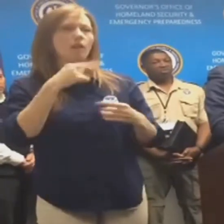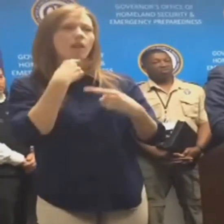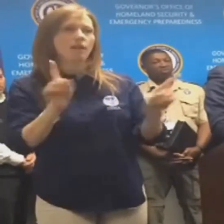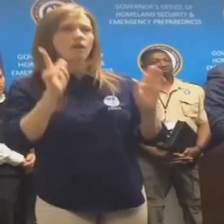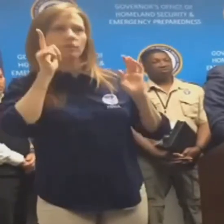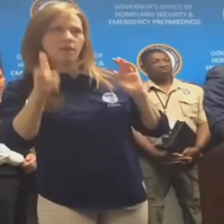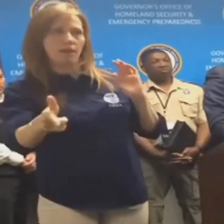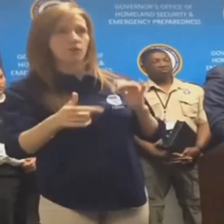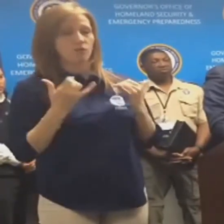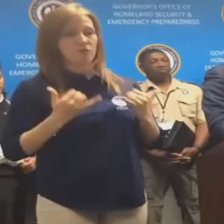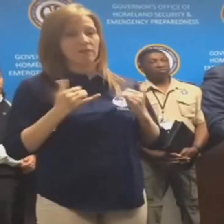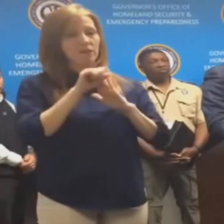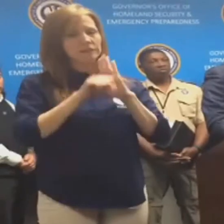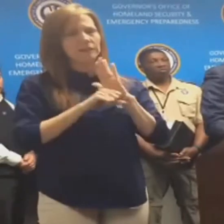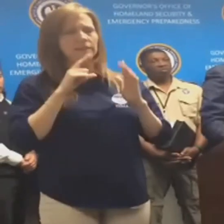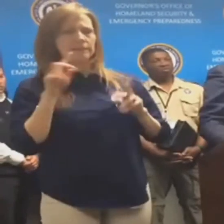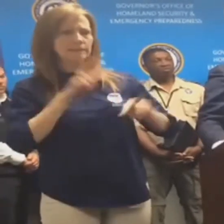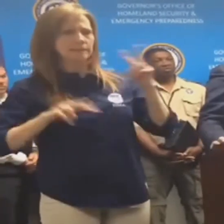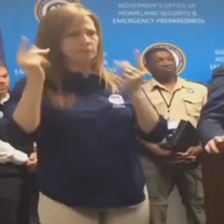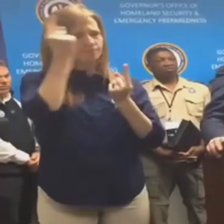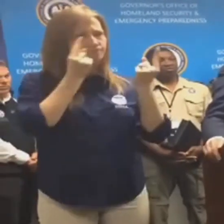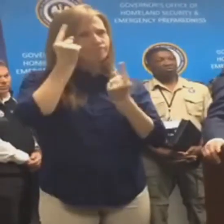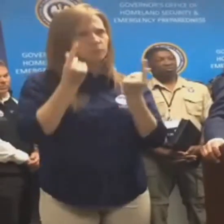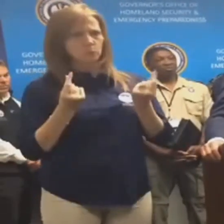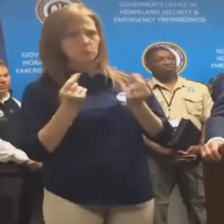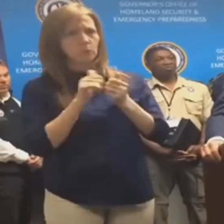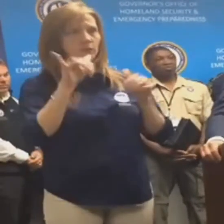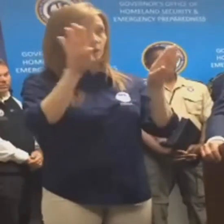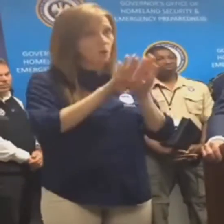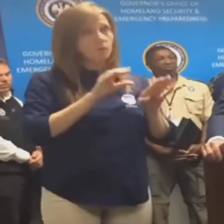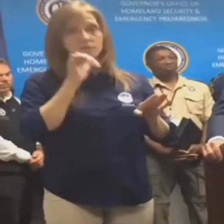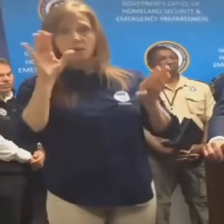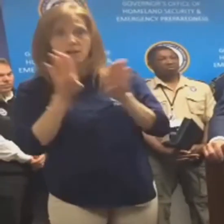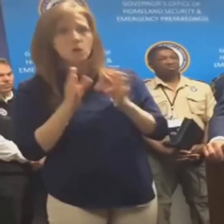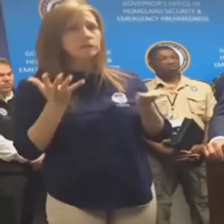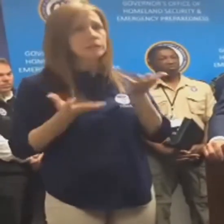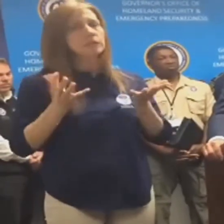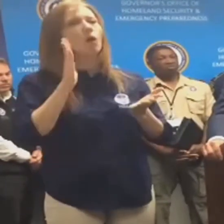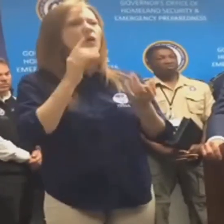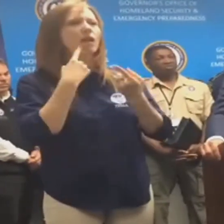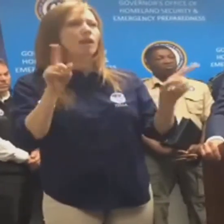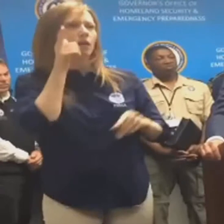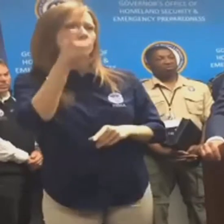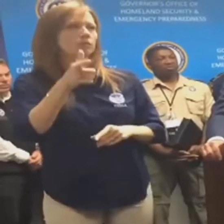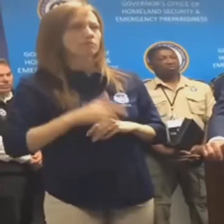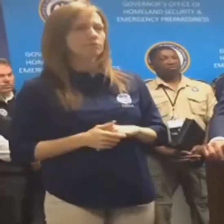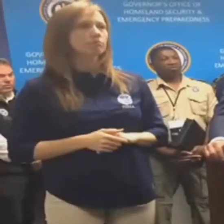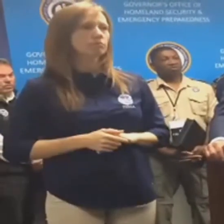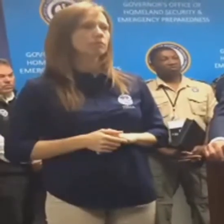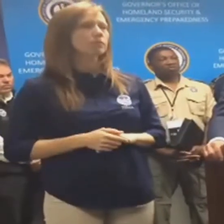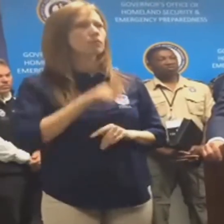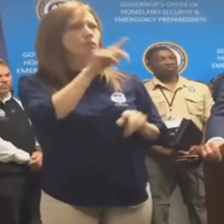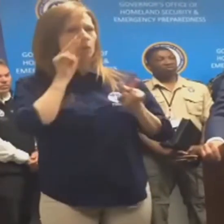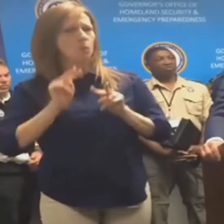are going to be any school or office closures tomorrow. The state is currently evaluating closures and